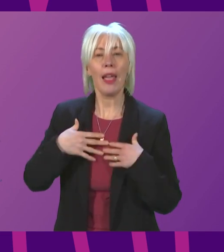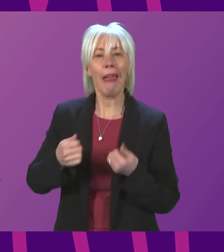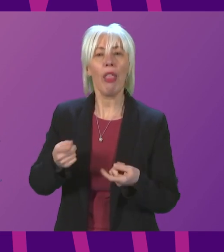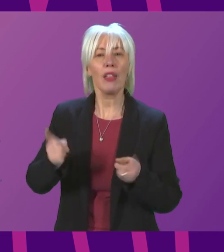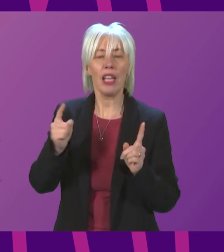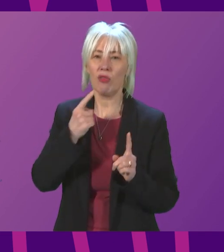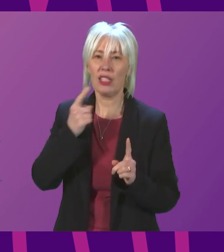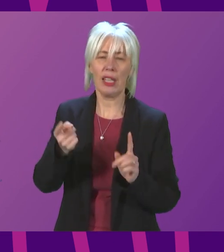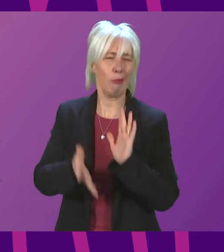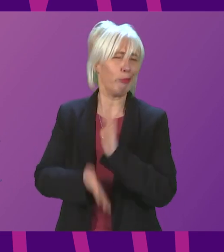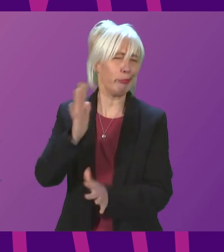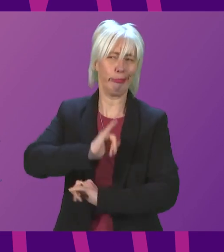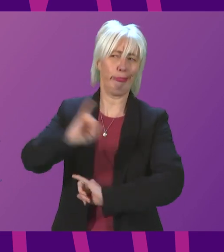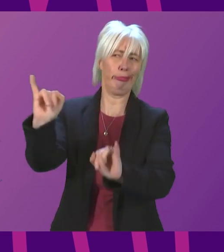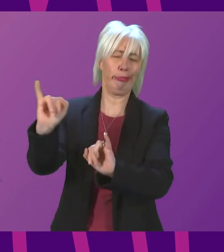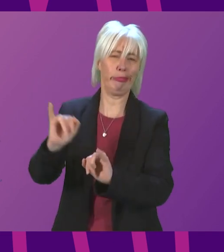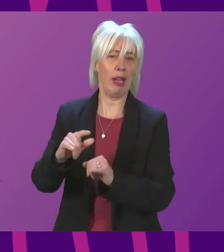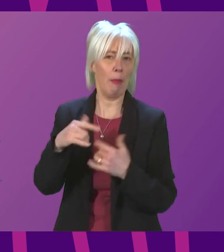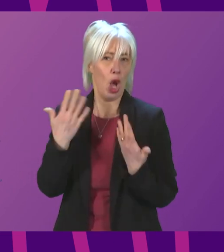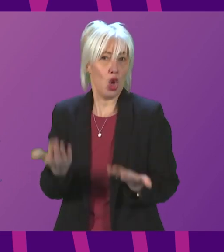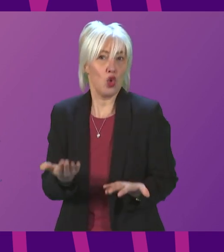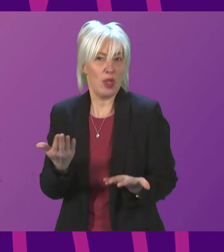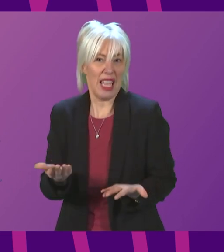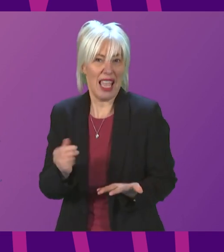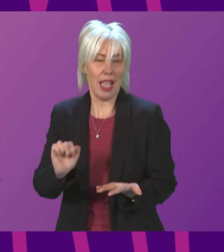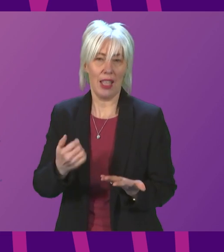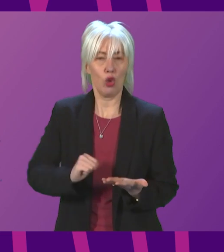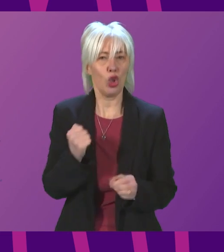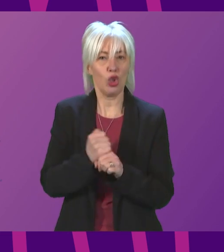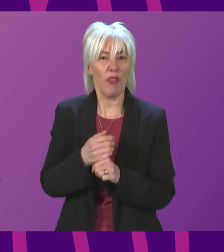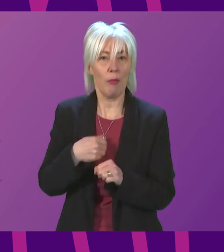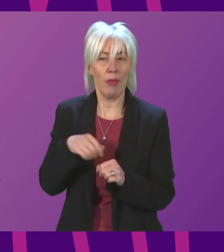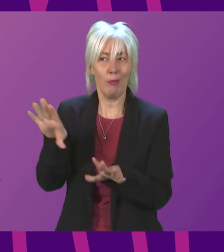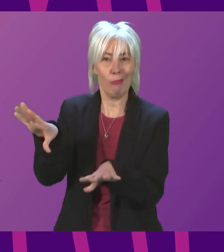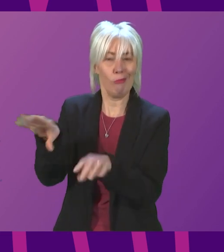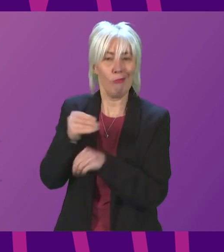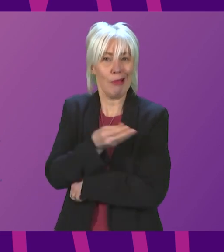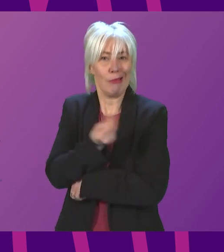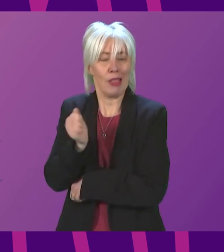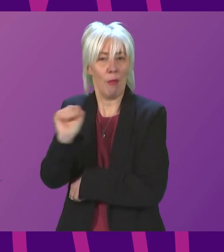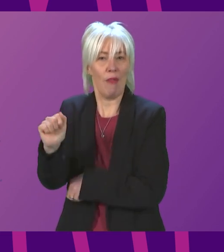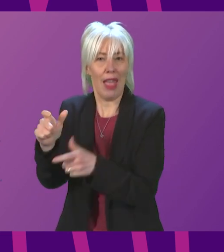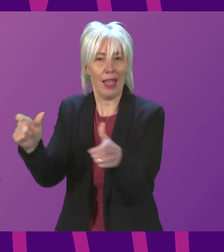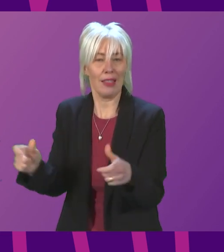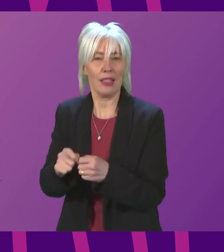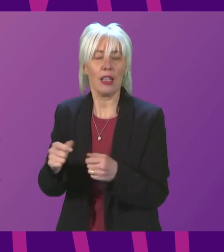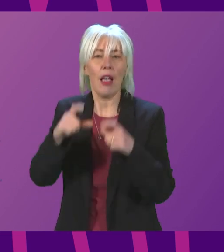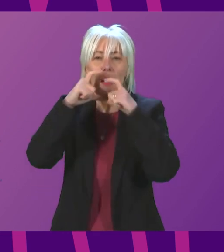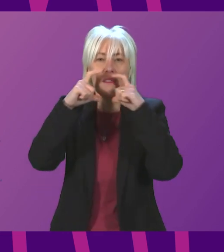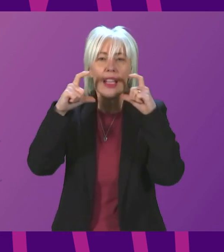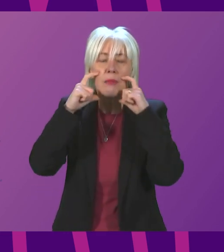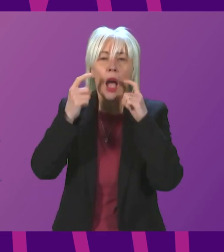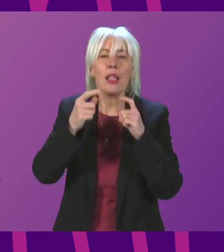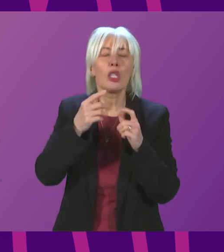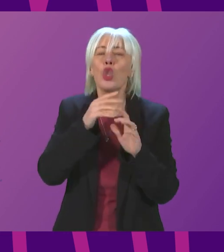reckless. Today, large parts of it have been adopted by the Scottish Government. They are moving face masks from law to